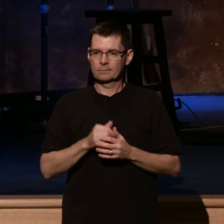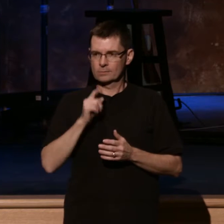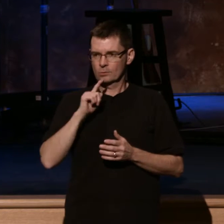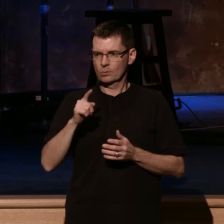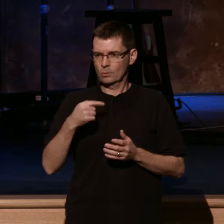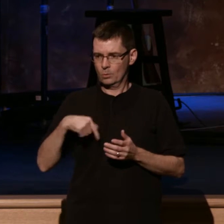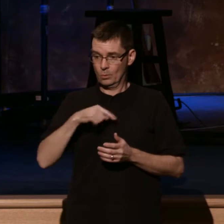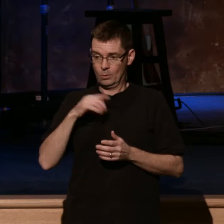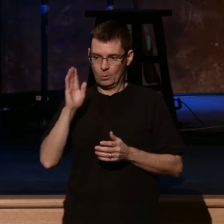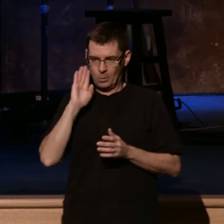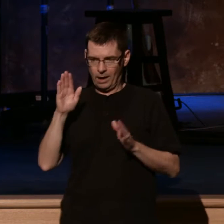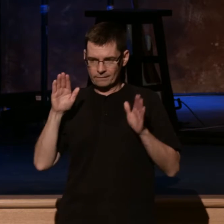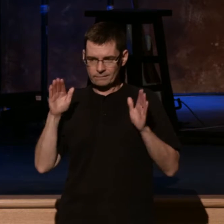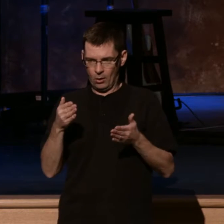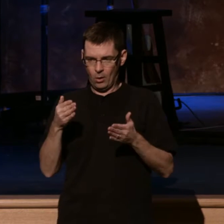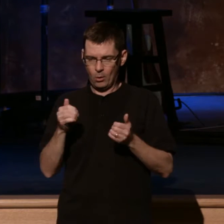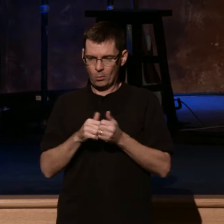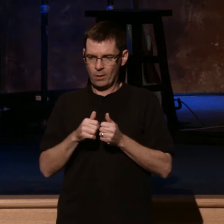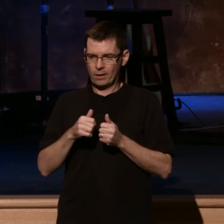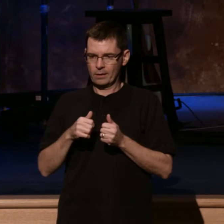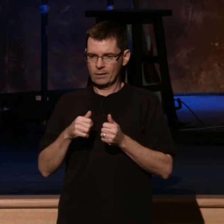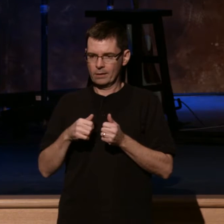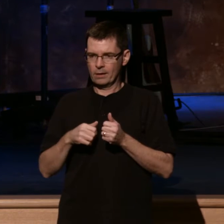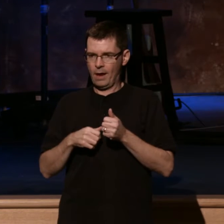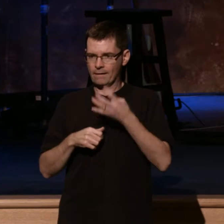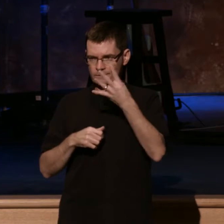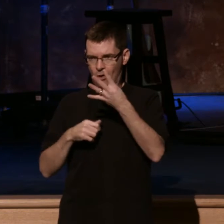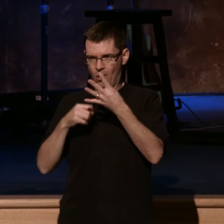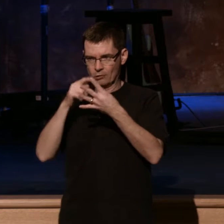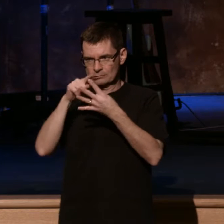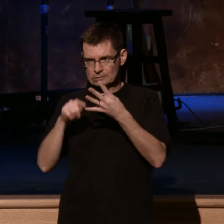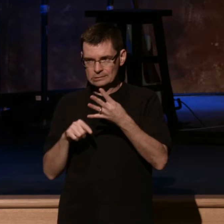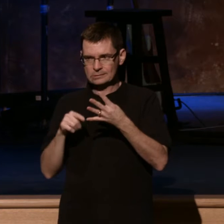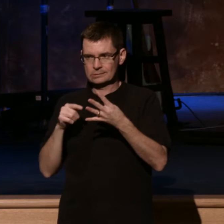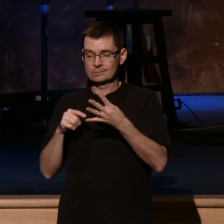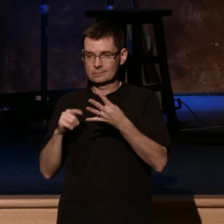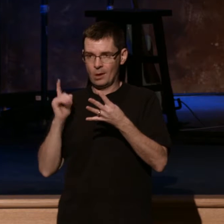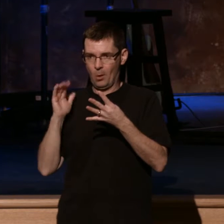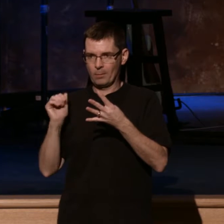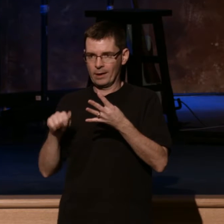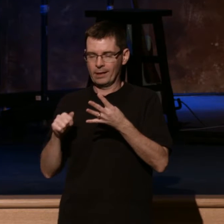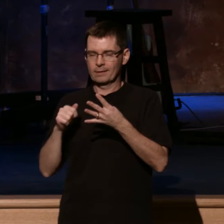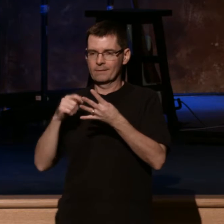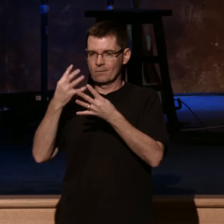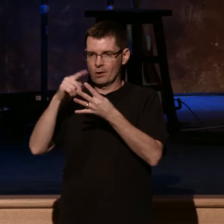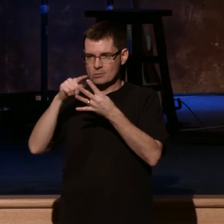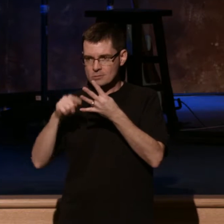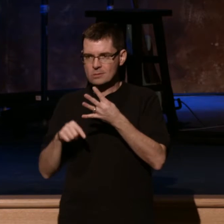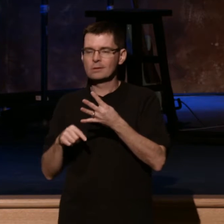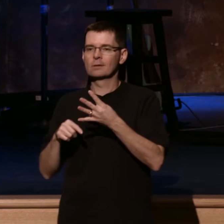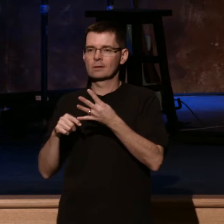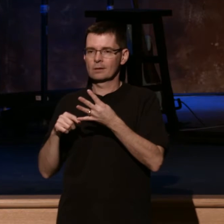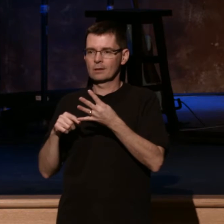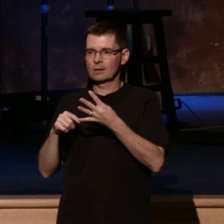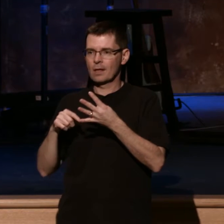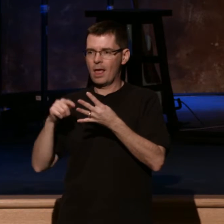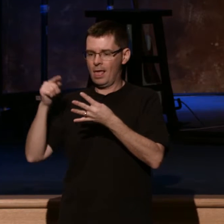don't get impatient, all right? I think it'll be a great encouragement to you. I want you to see as we just walk through Psalm 85 now what a true